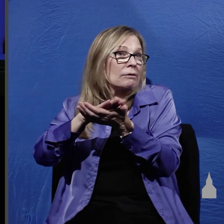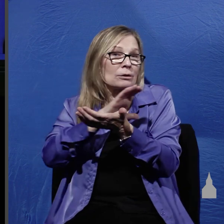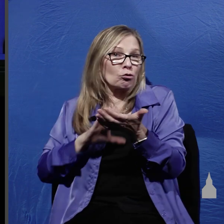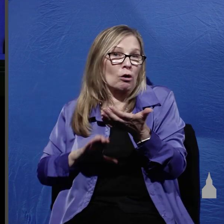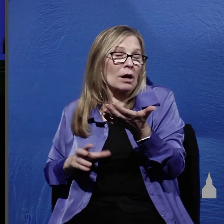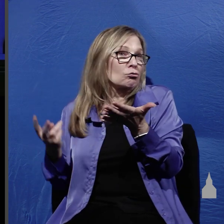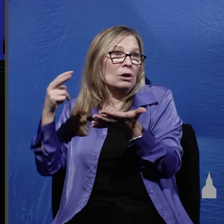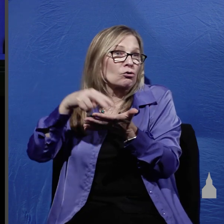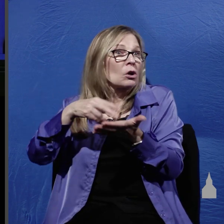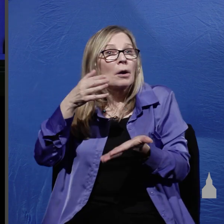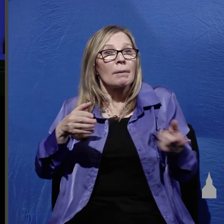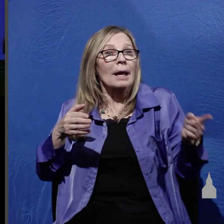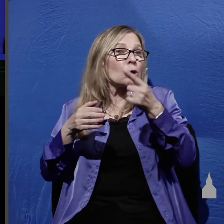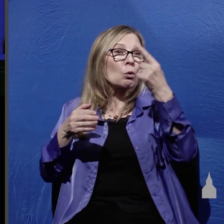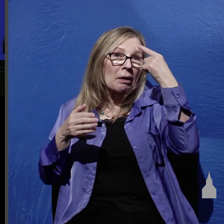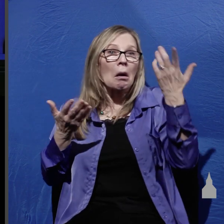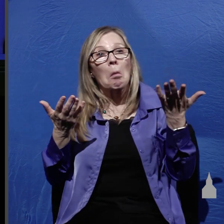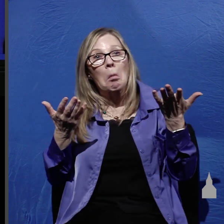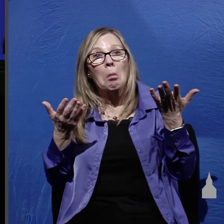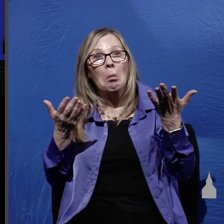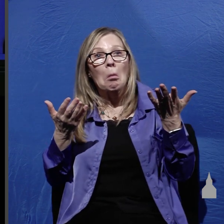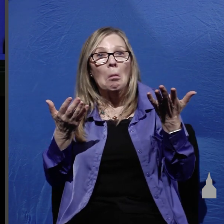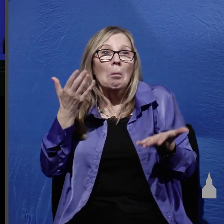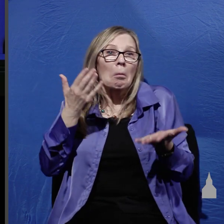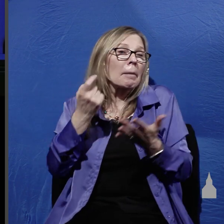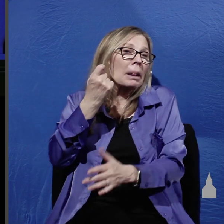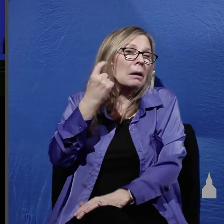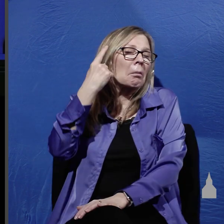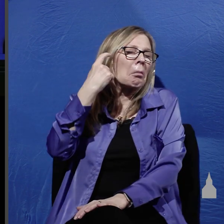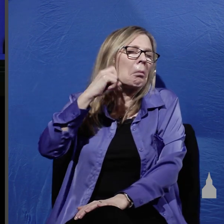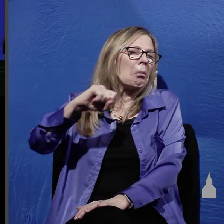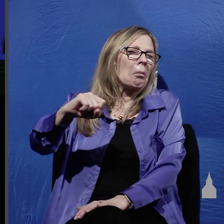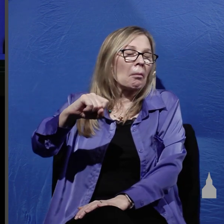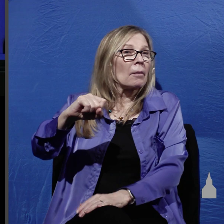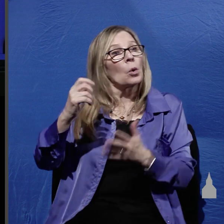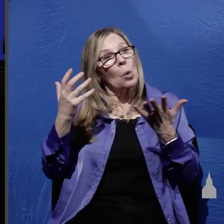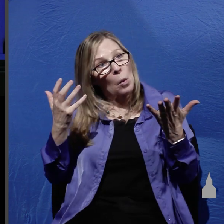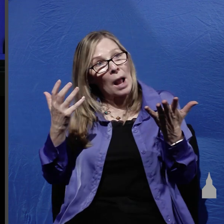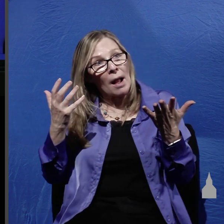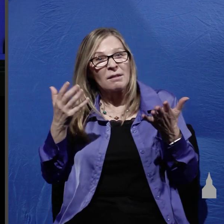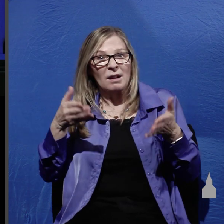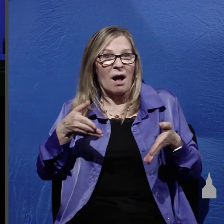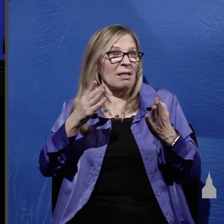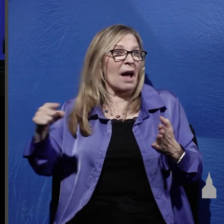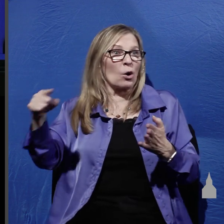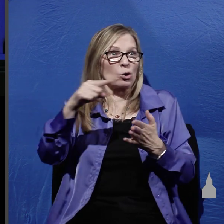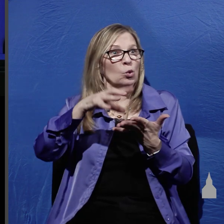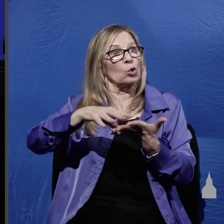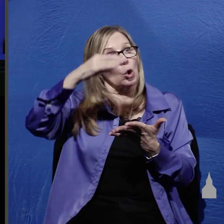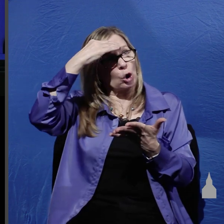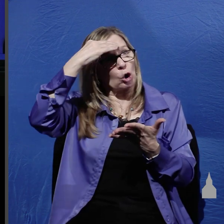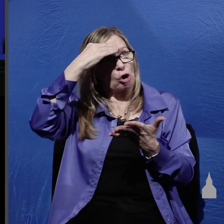or you may think well maybe it happened but you're a little skeptical about it well it allows you to hear about the solid evidence